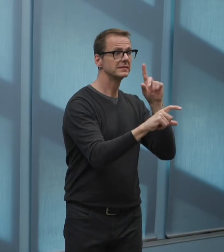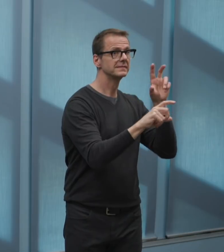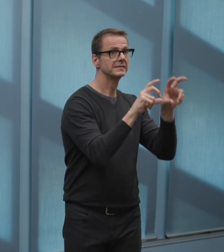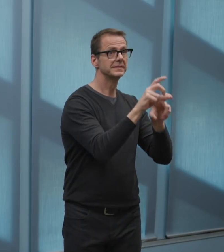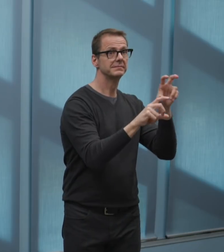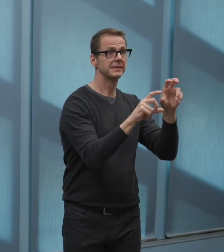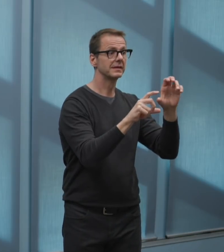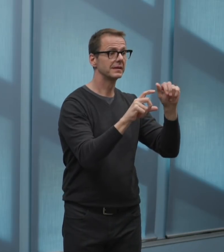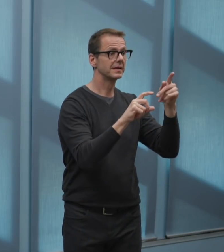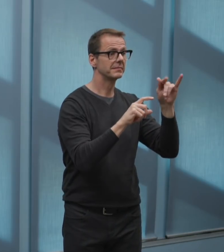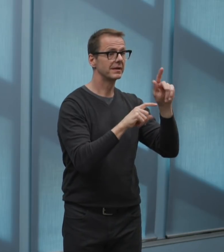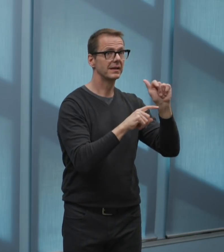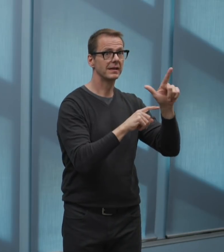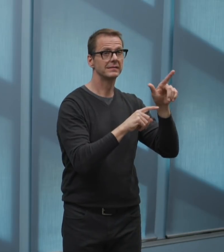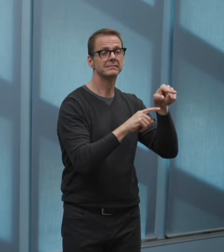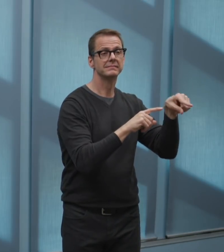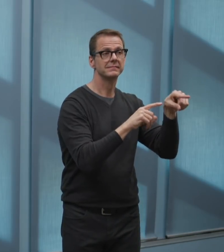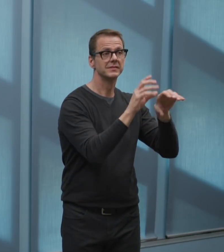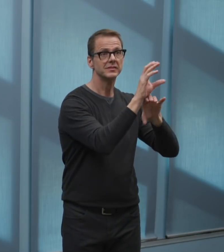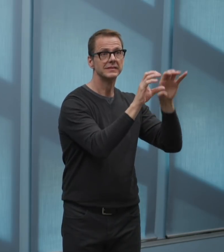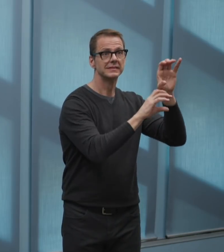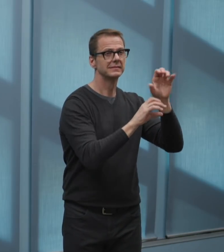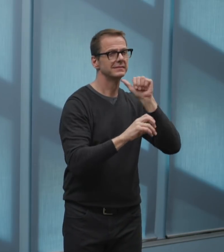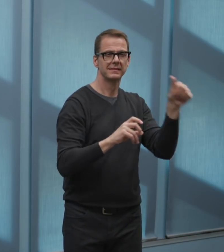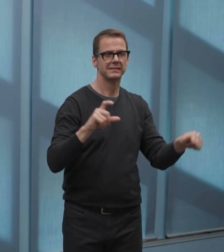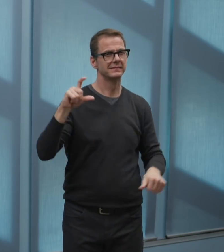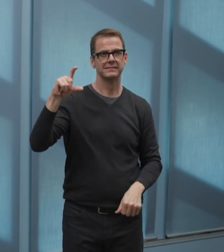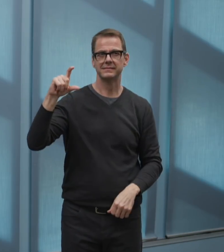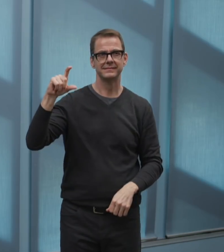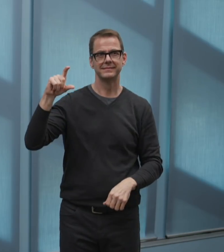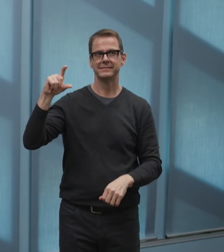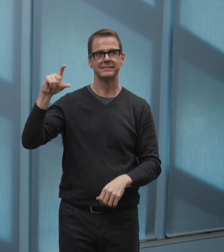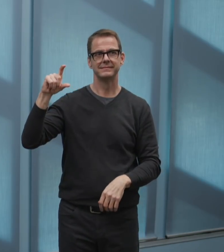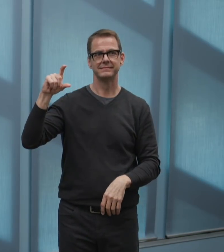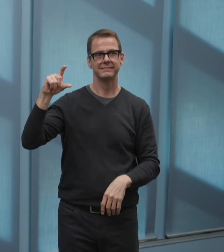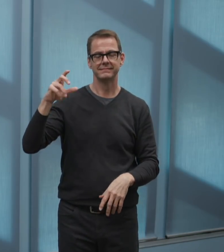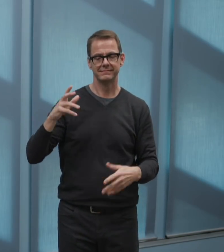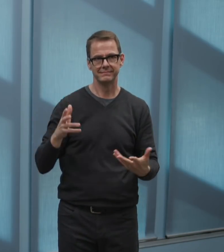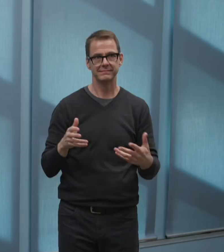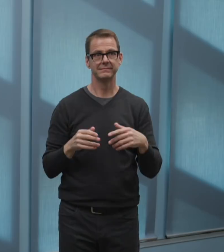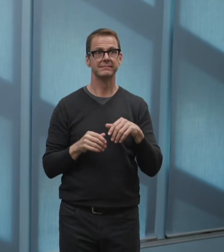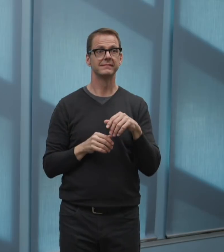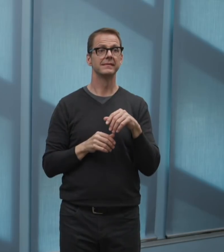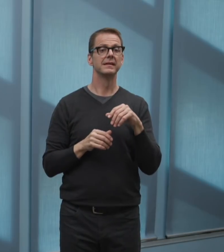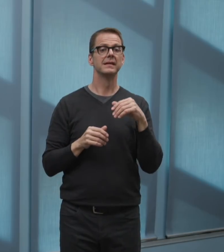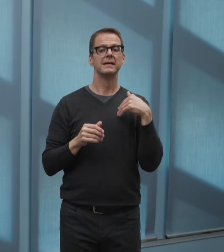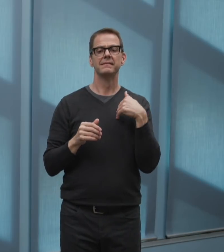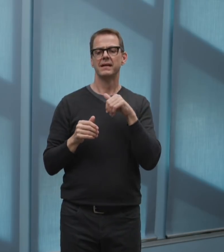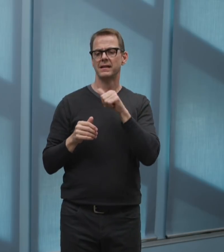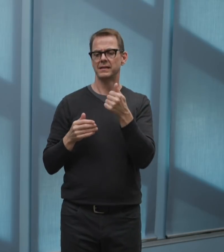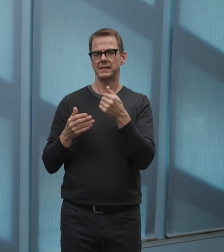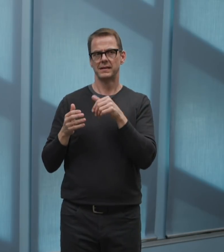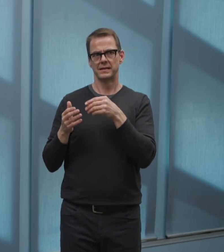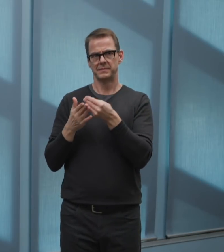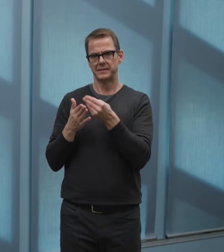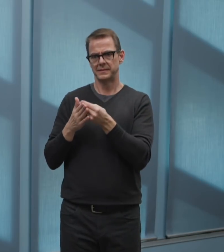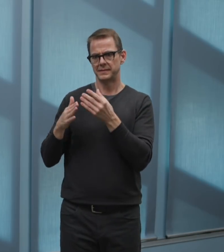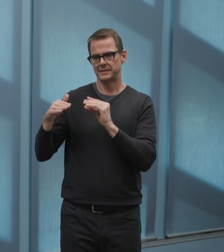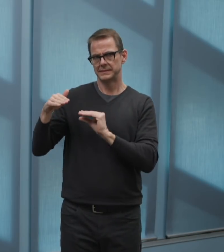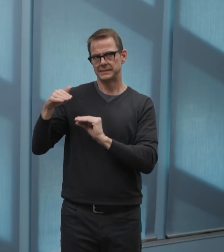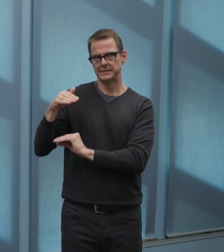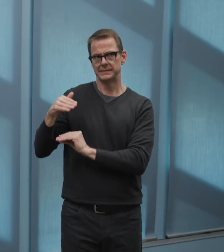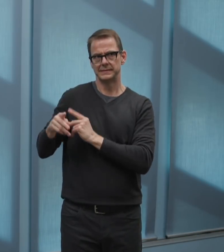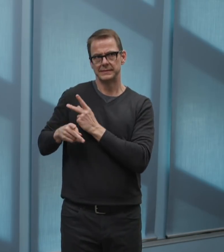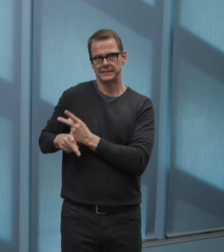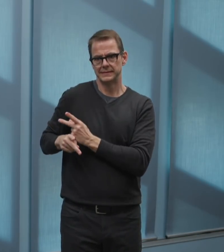accommodate the expenditure reductions or the revenue reductions there. These two steps will make better use of the